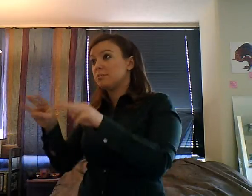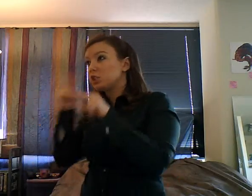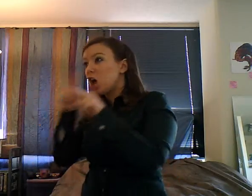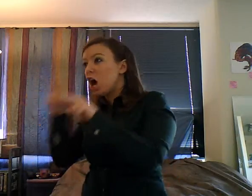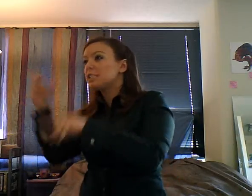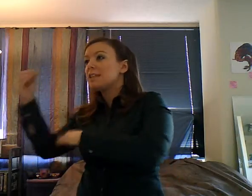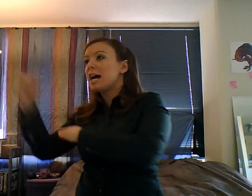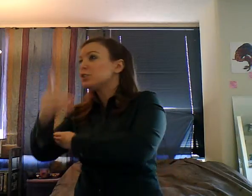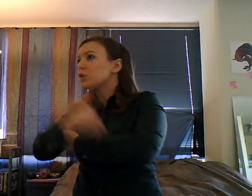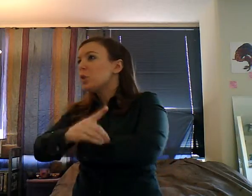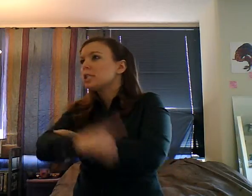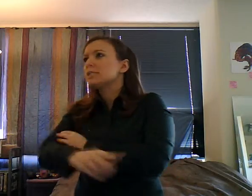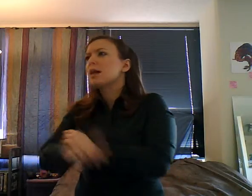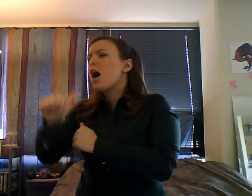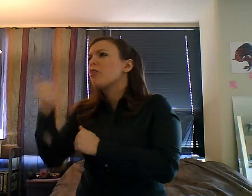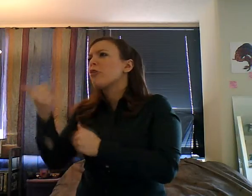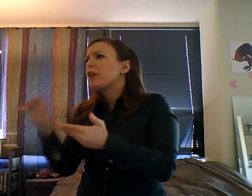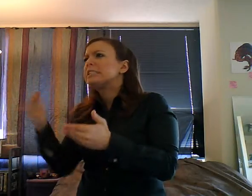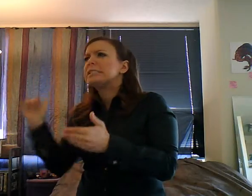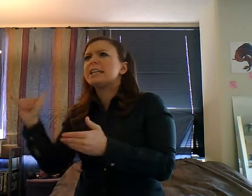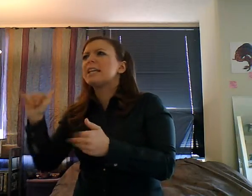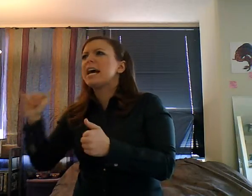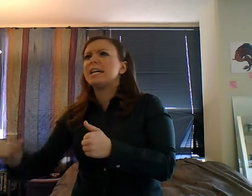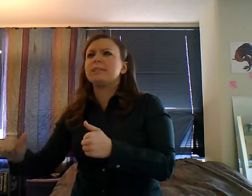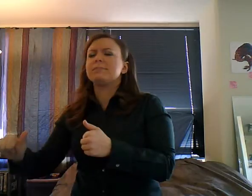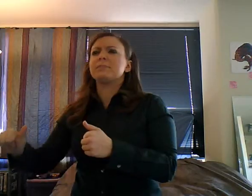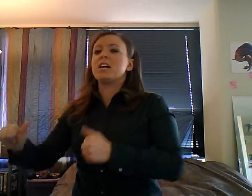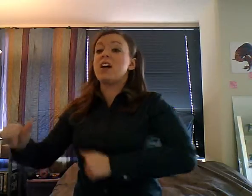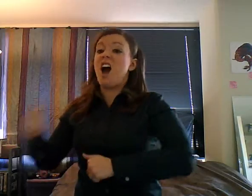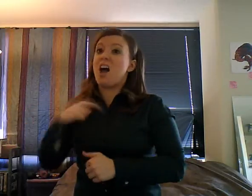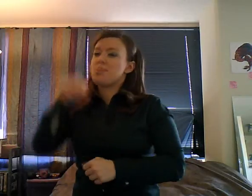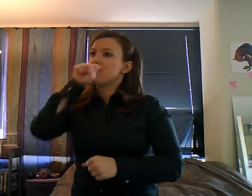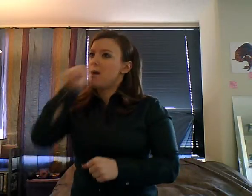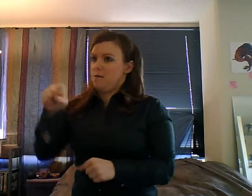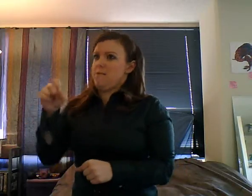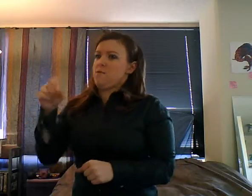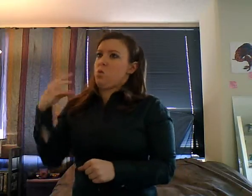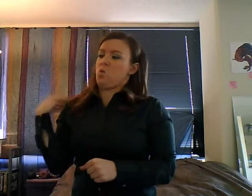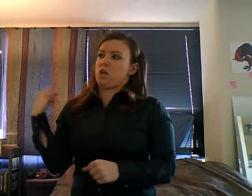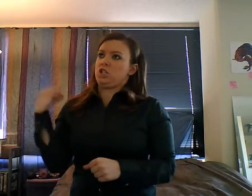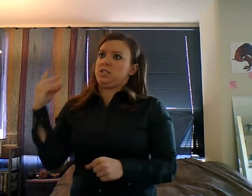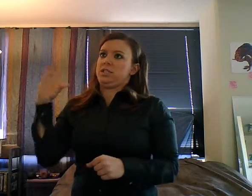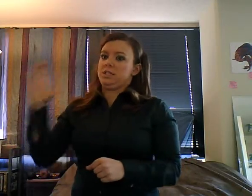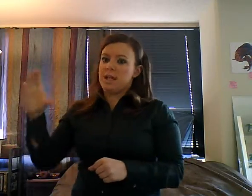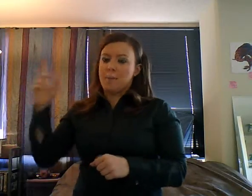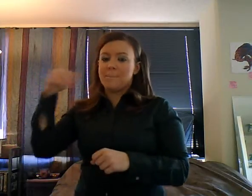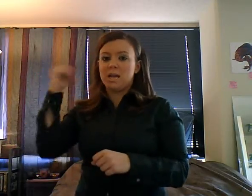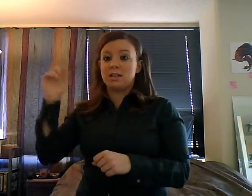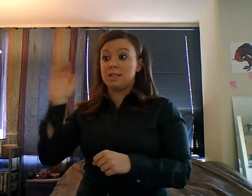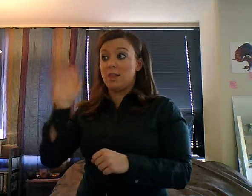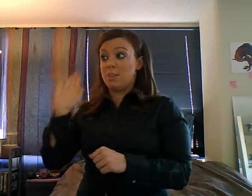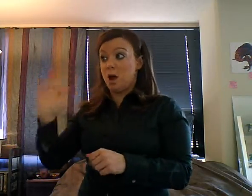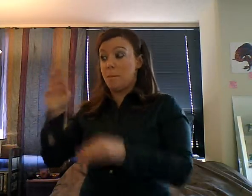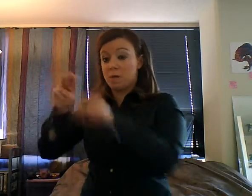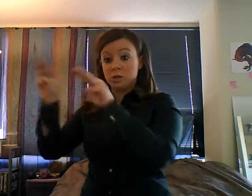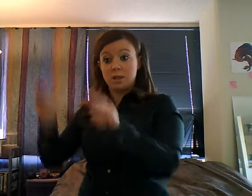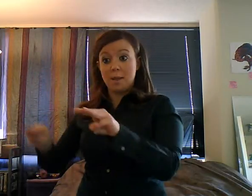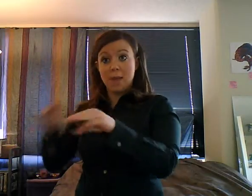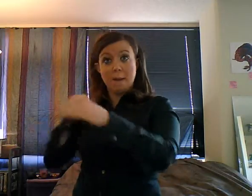in, check it out. Um, I really love D.C. because all the museums are free, whereas here in Chicago, it's so, it's not